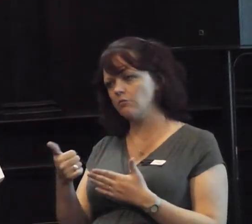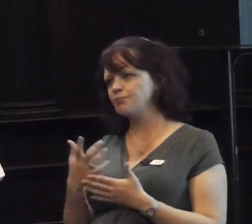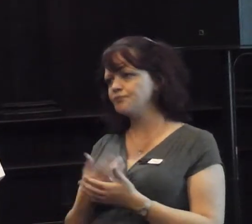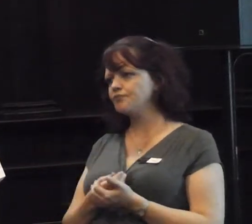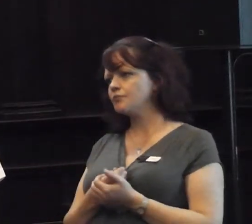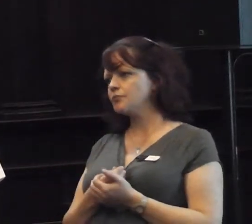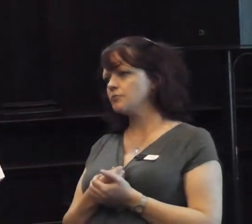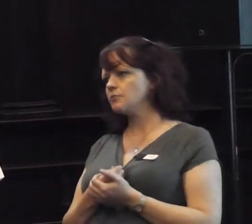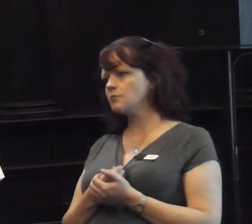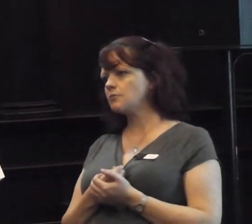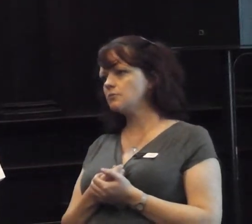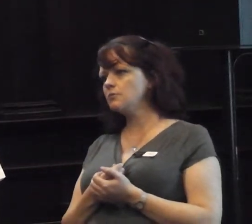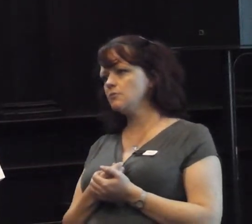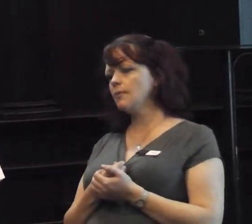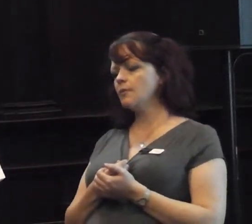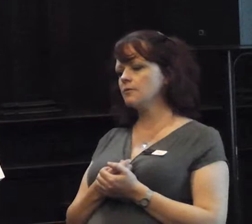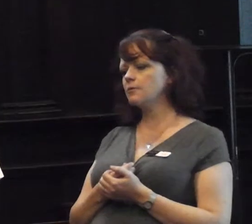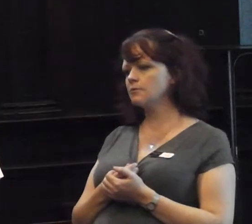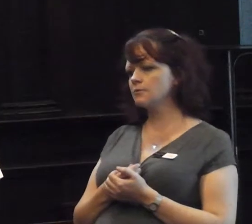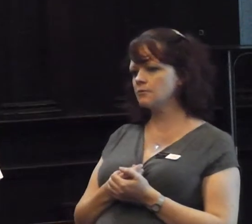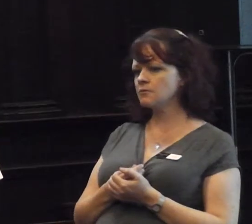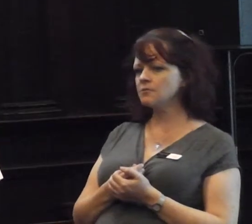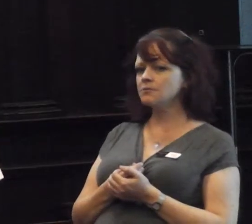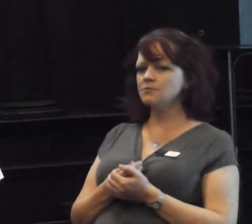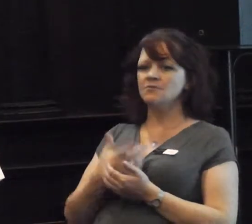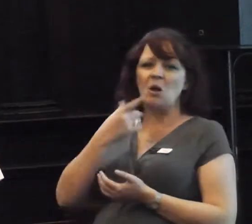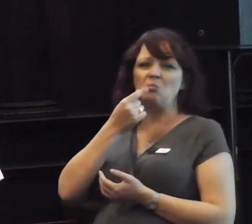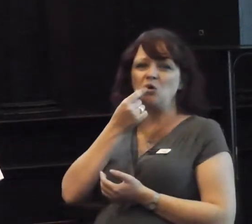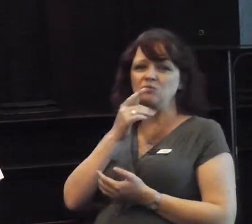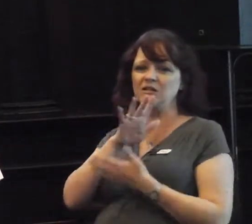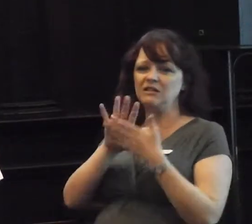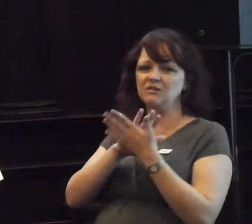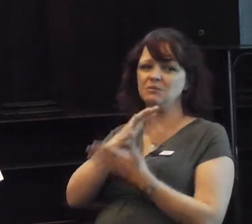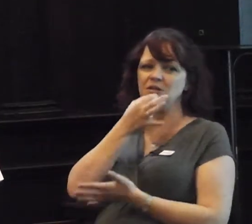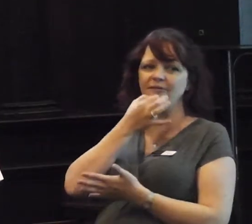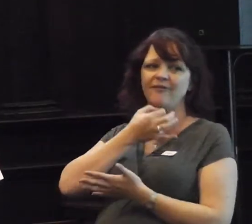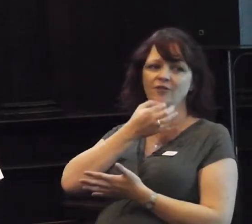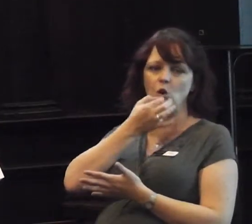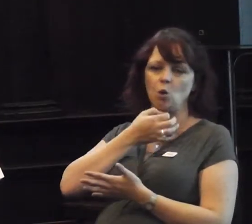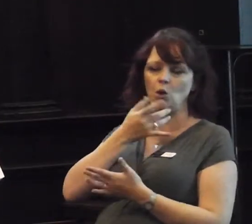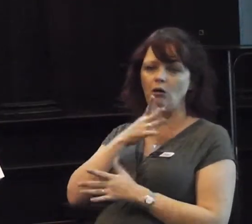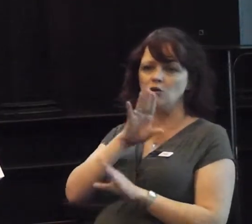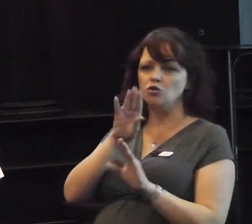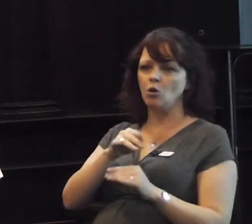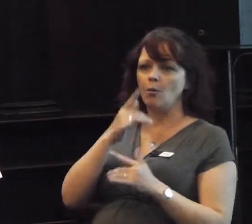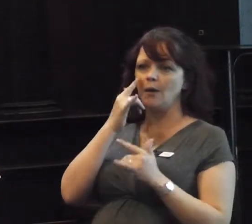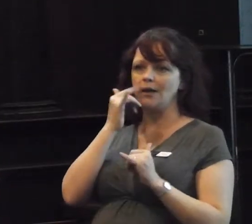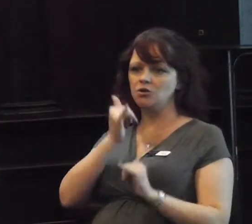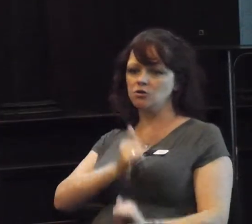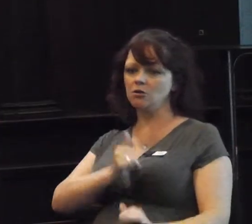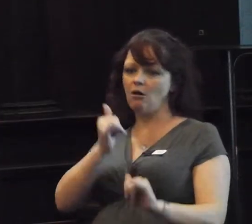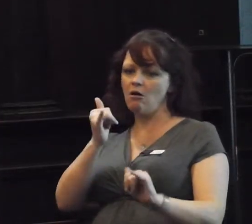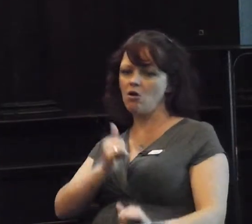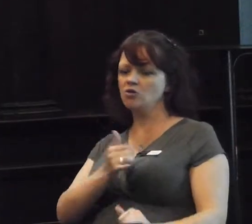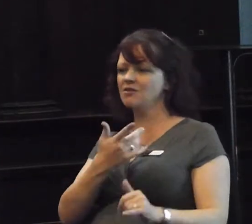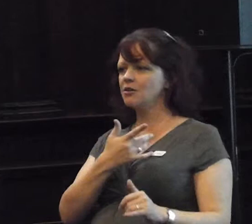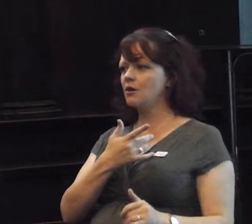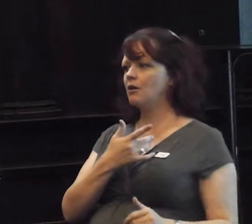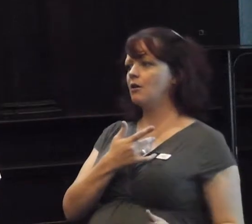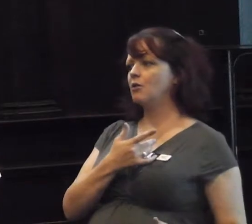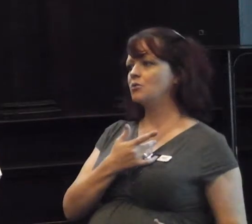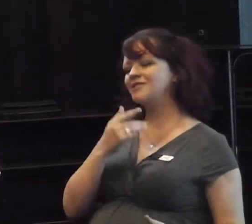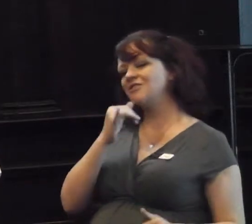or, may lead to, for you as stop and search, because stop and search is a valuable tool, to reduce criminality.